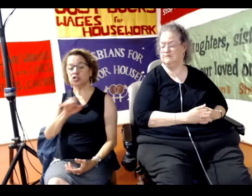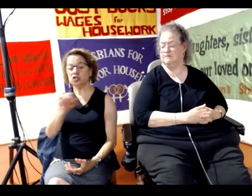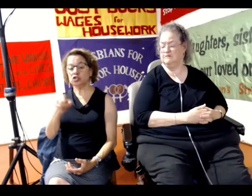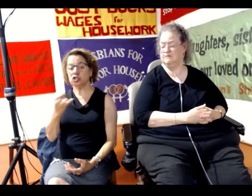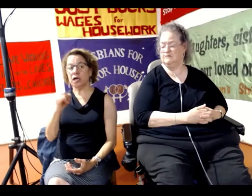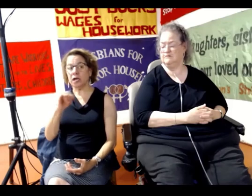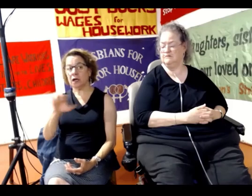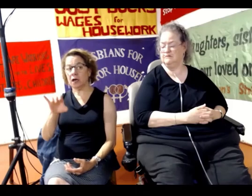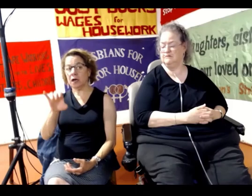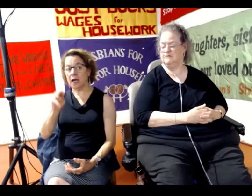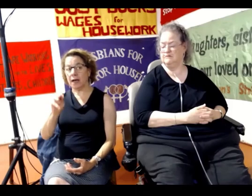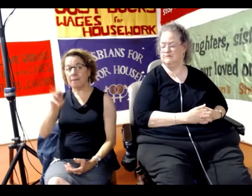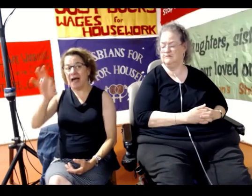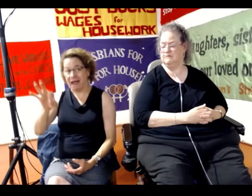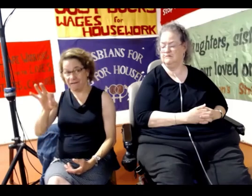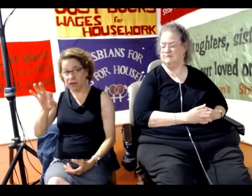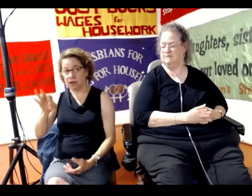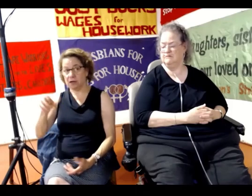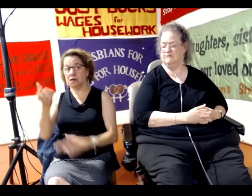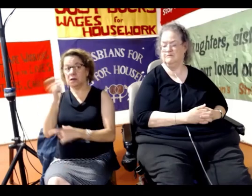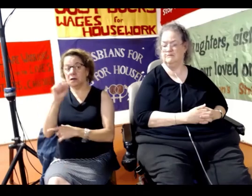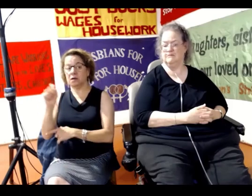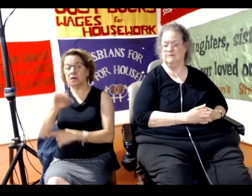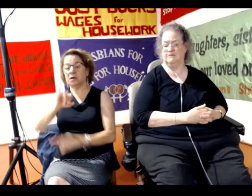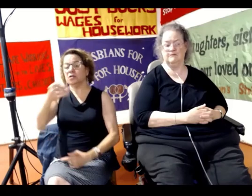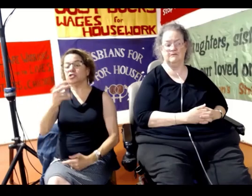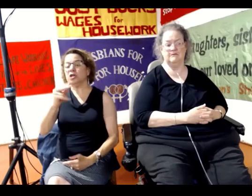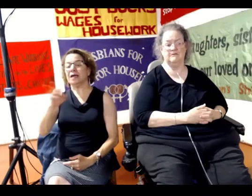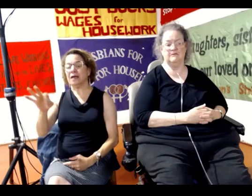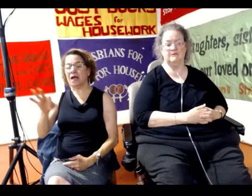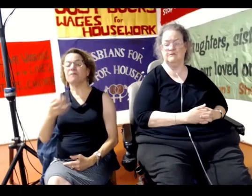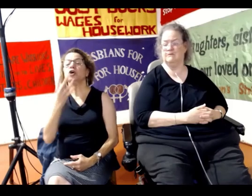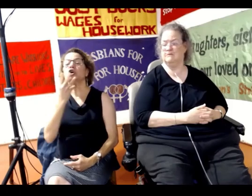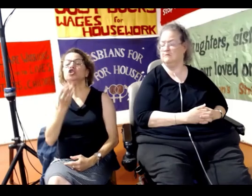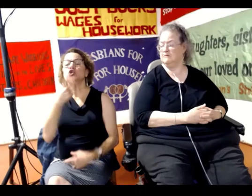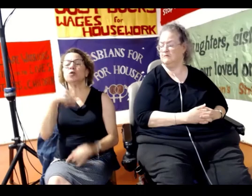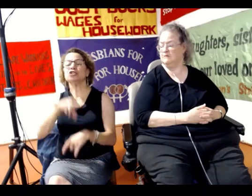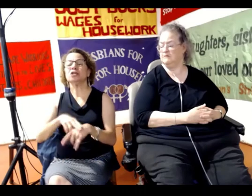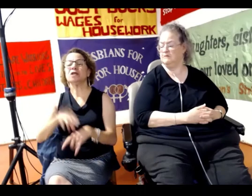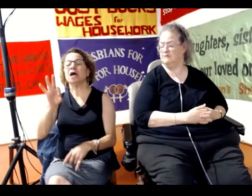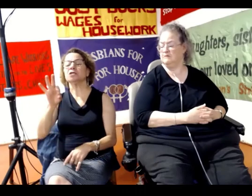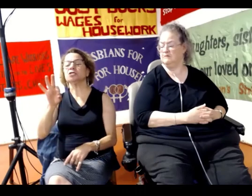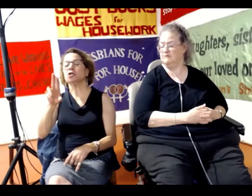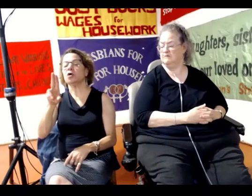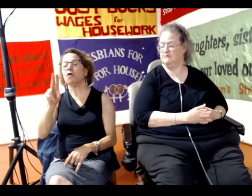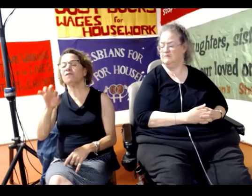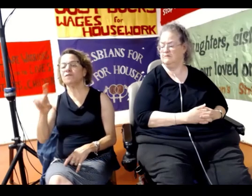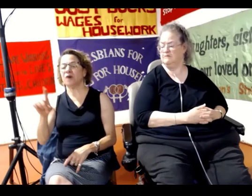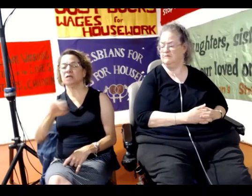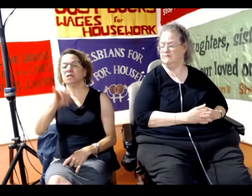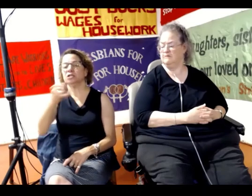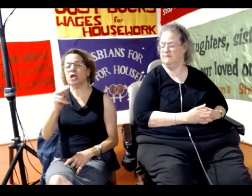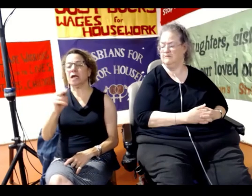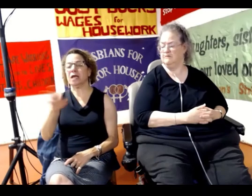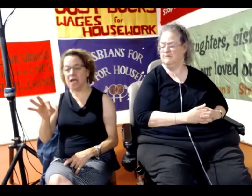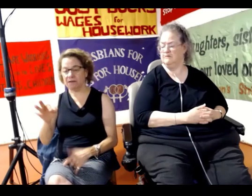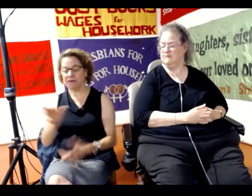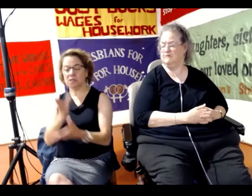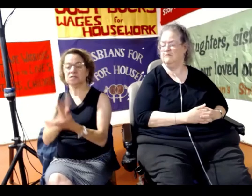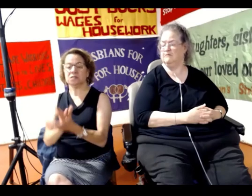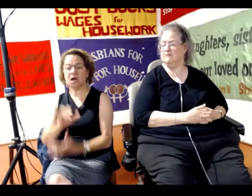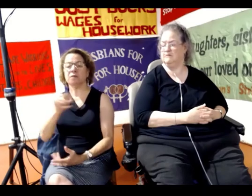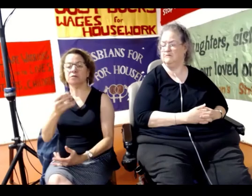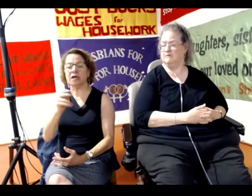one of the founding organisations. The JNF is the Jewish National Fund, but its